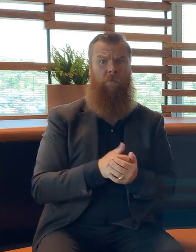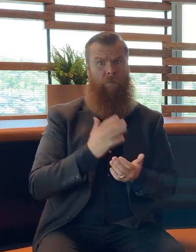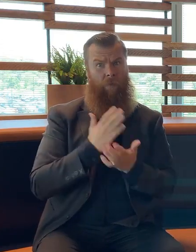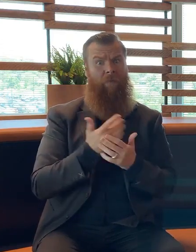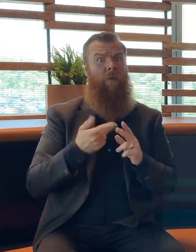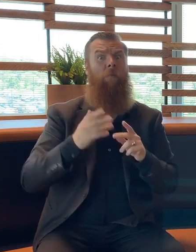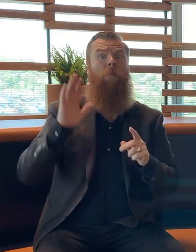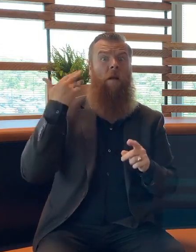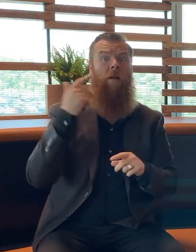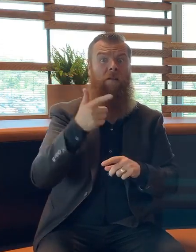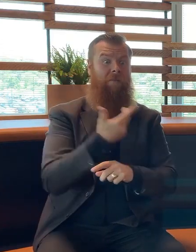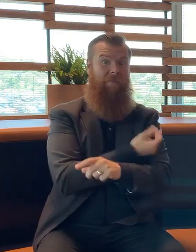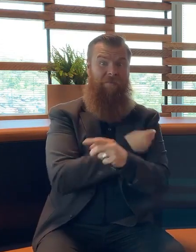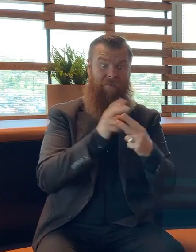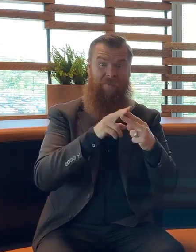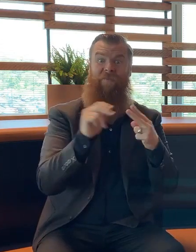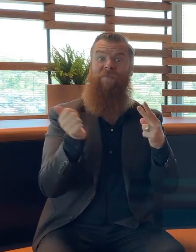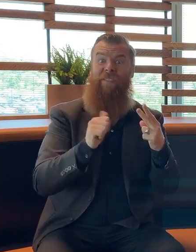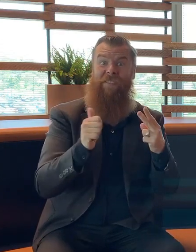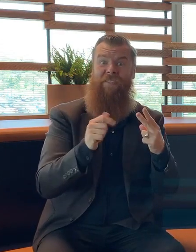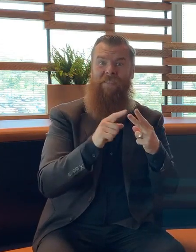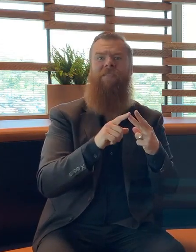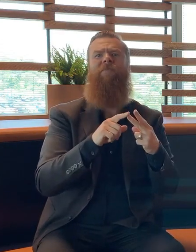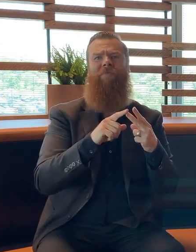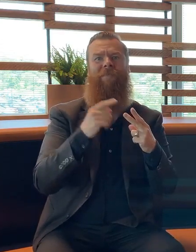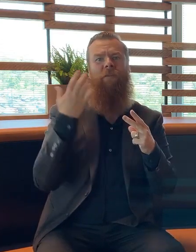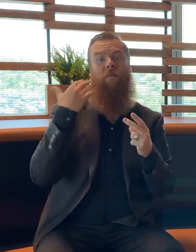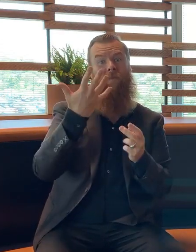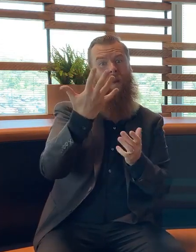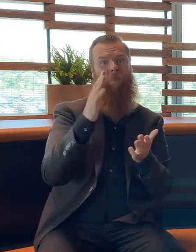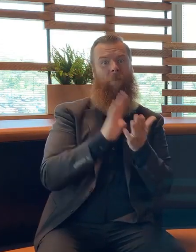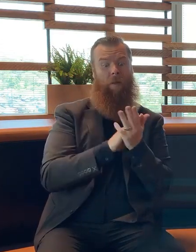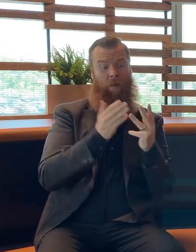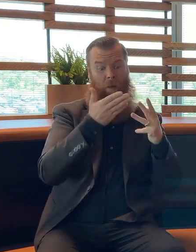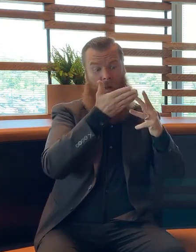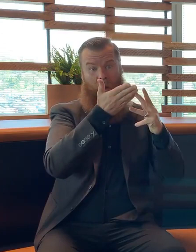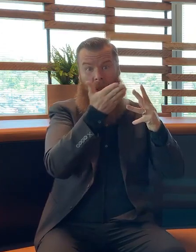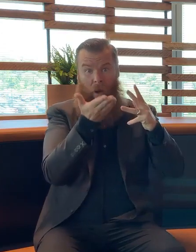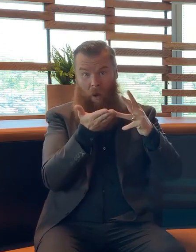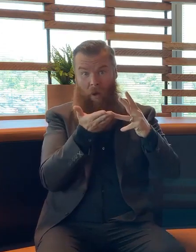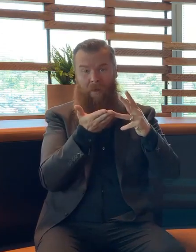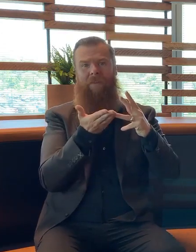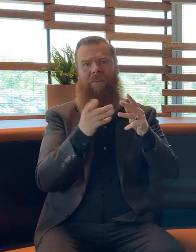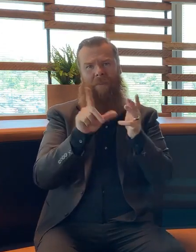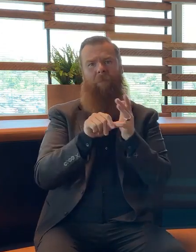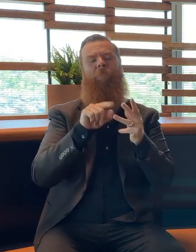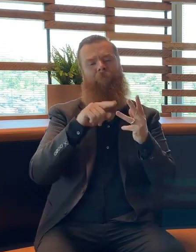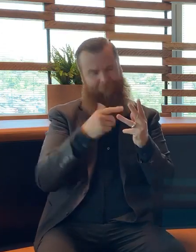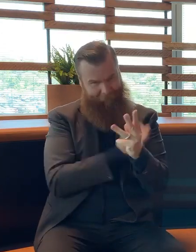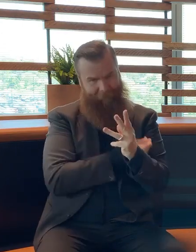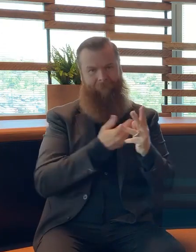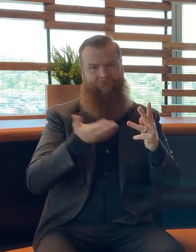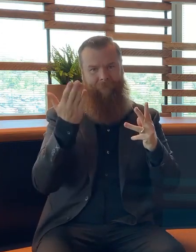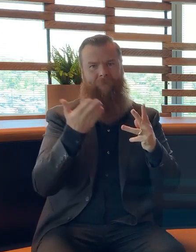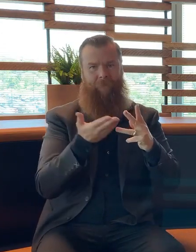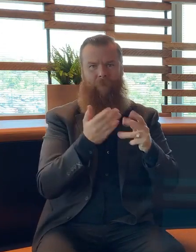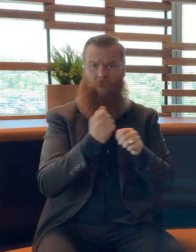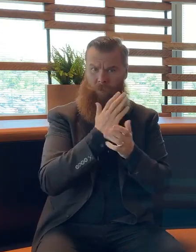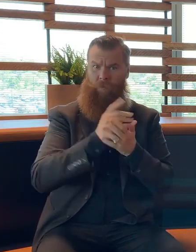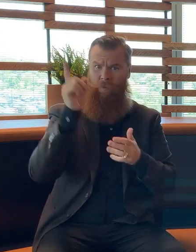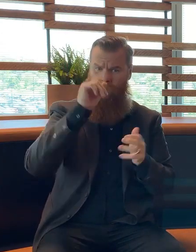five or more months ago you are now due for a booster. Make that appointment today